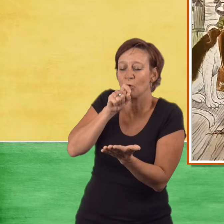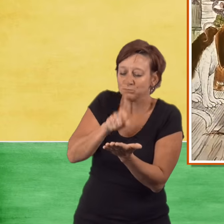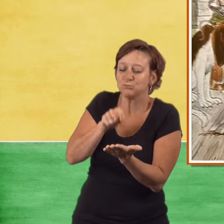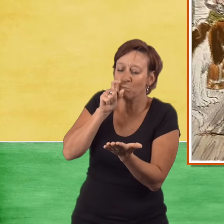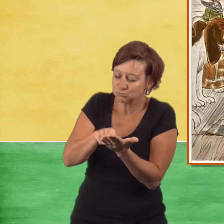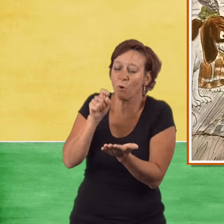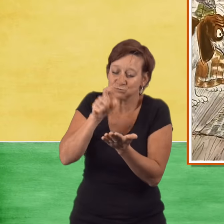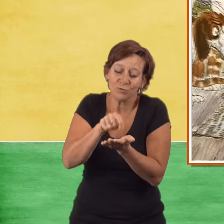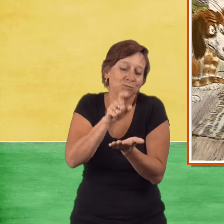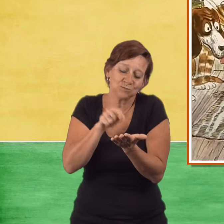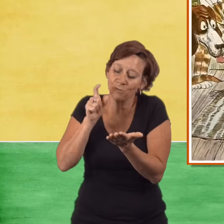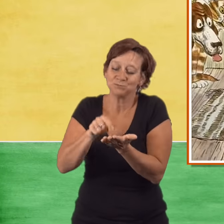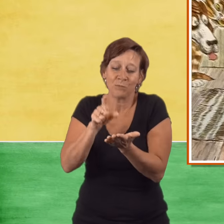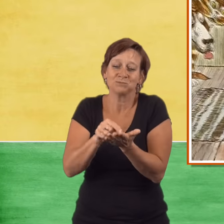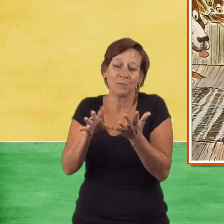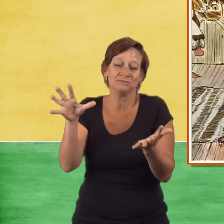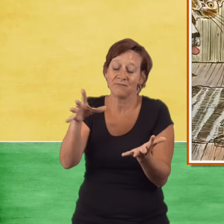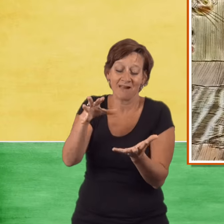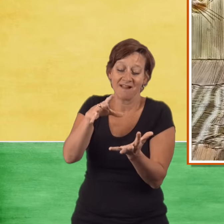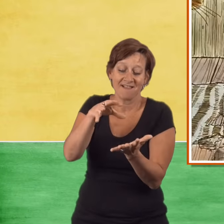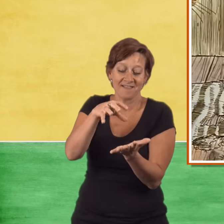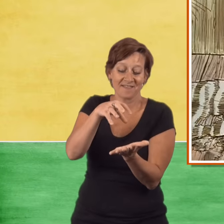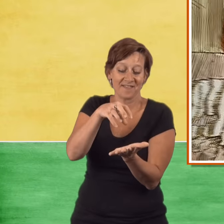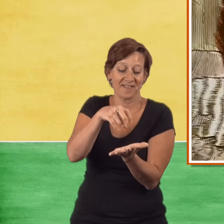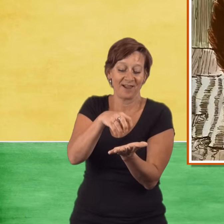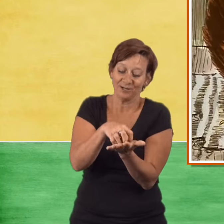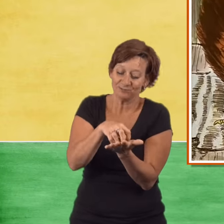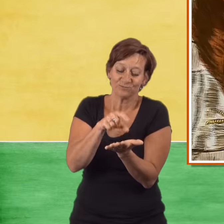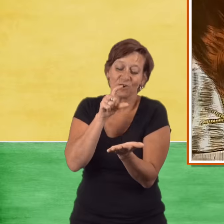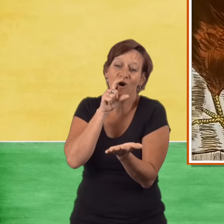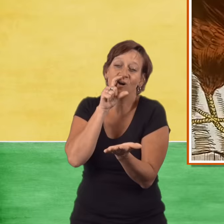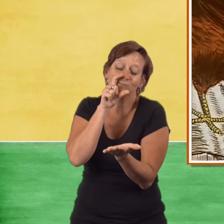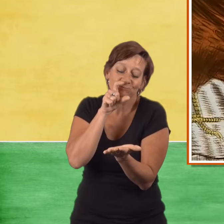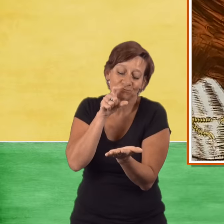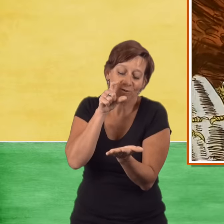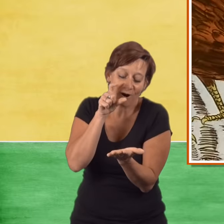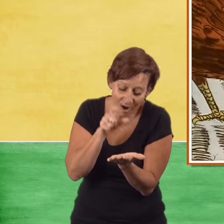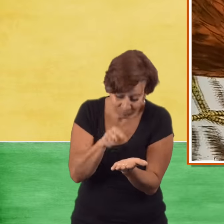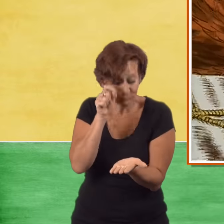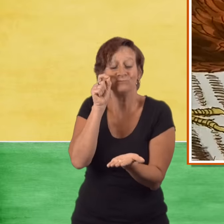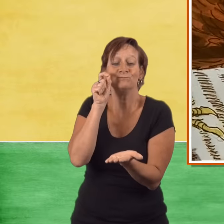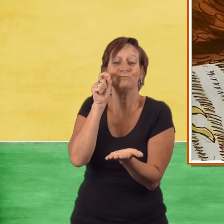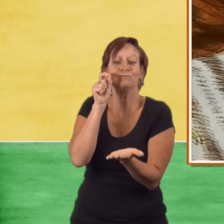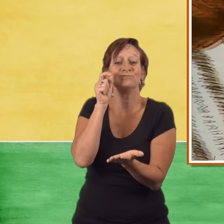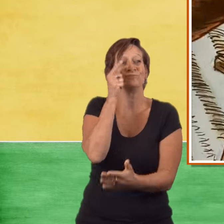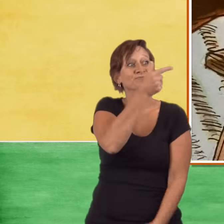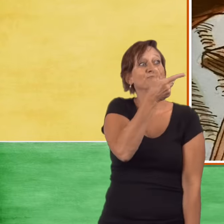so she did, to the very last crumb.